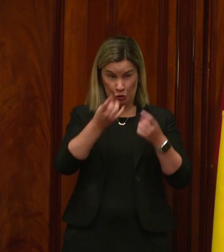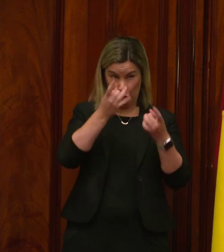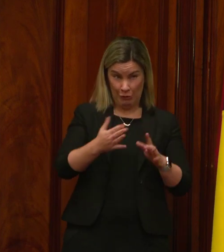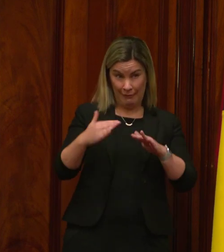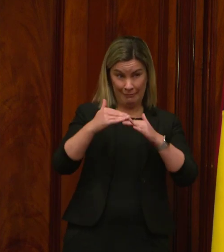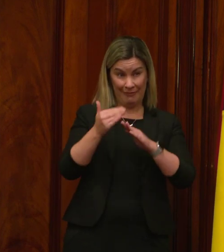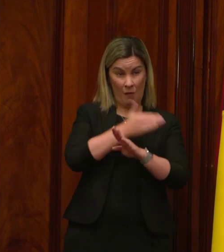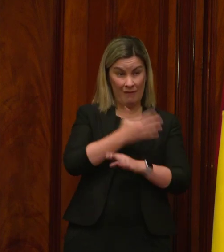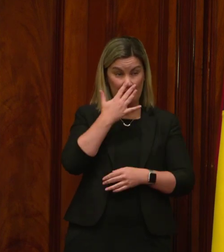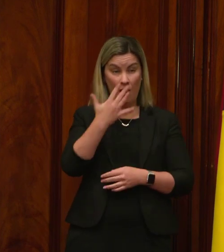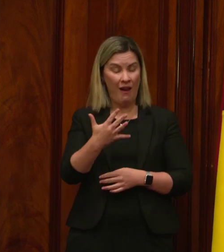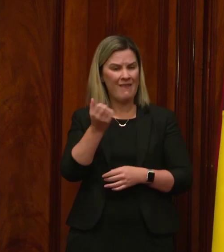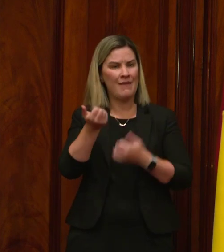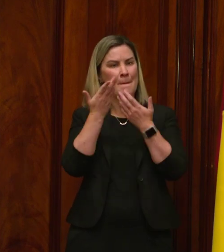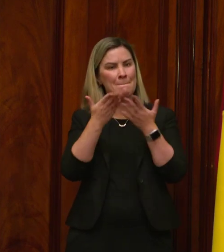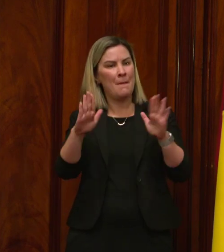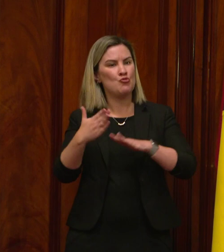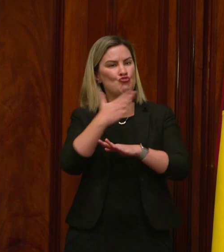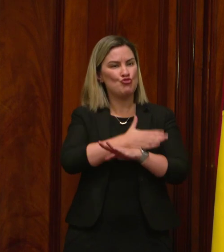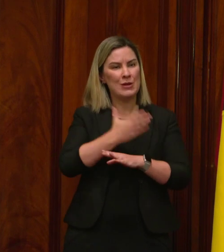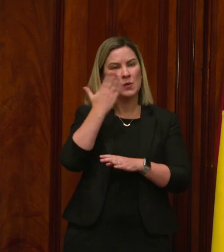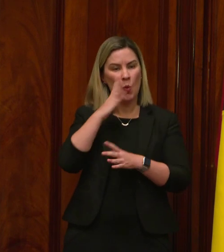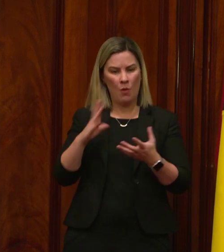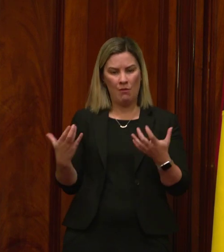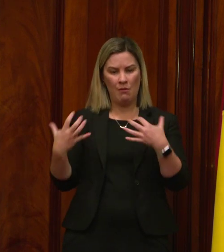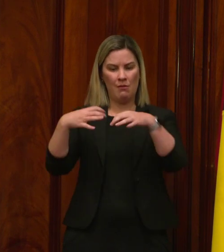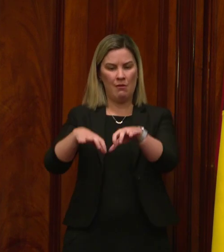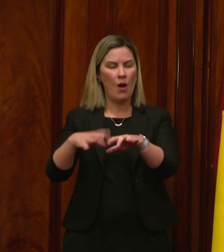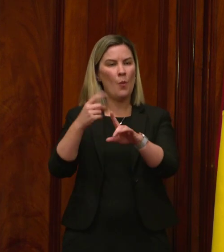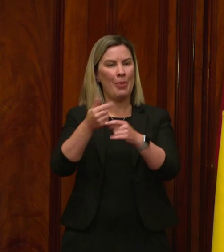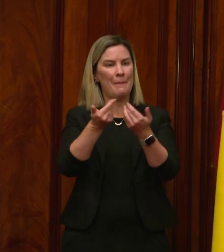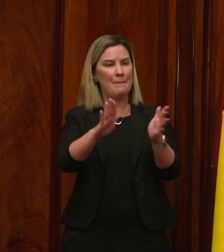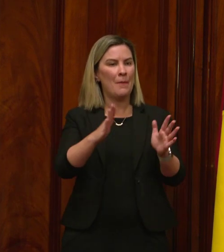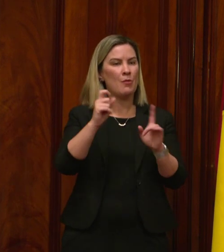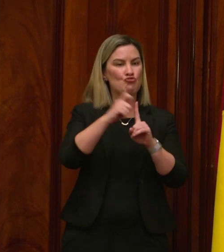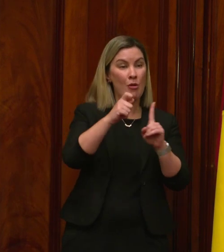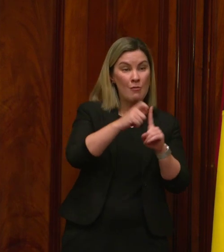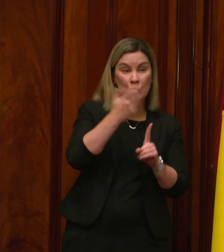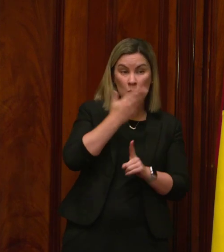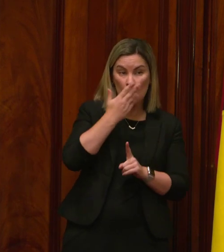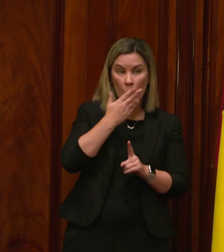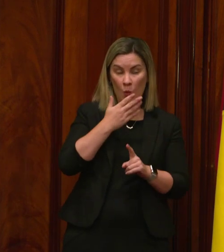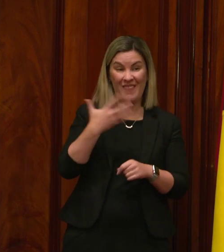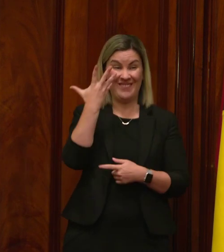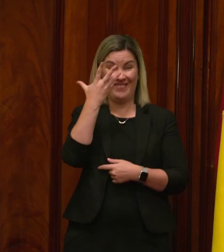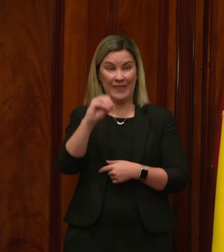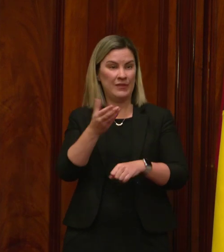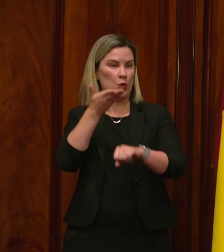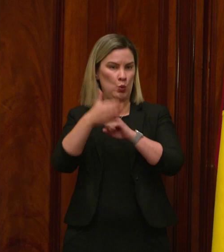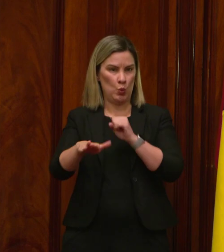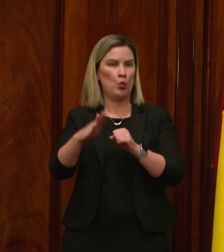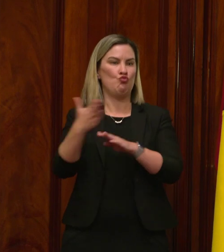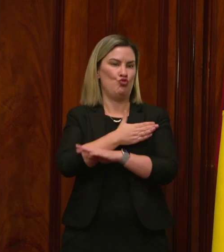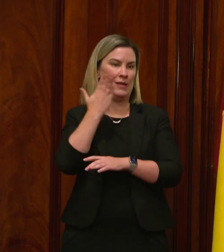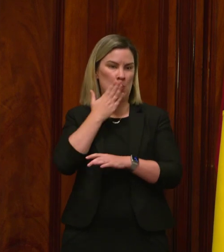preschools co-located with public primary schools and investing in 50 new and expanded preschools at non-government schools.